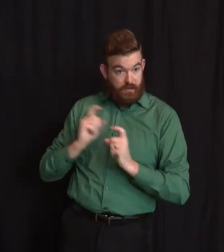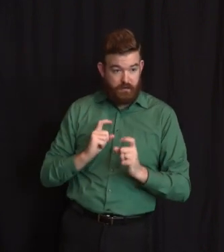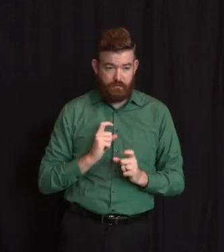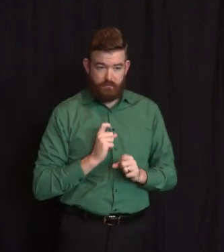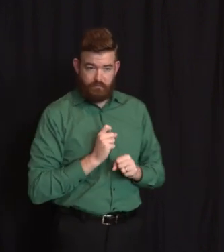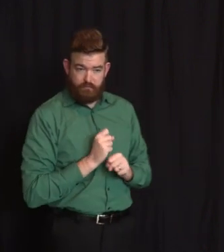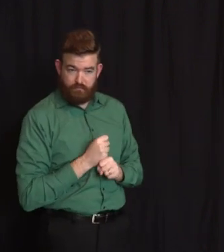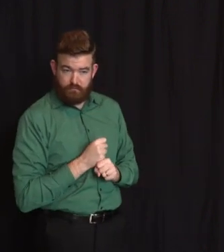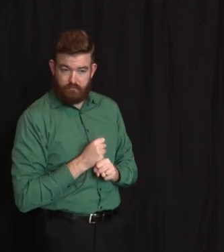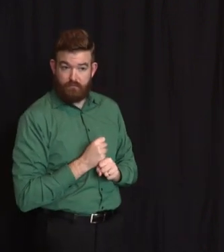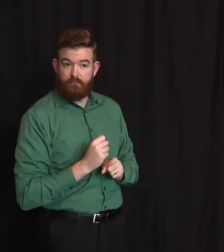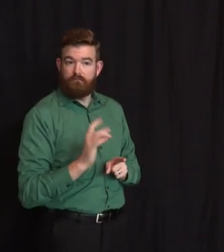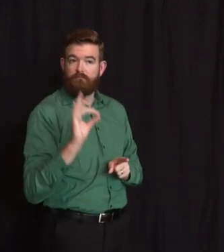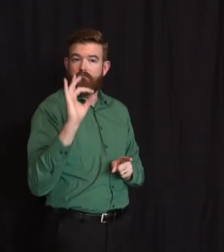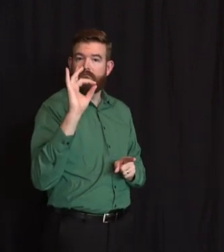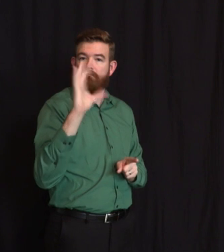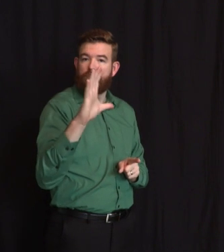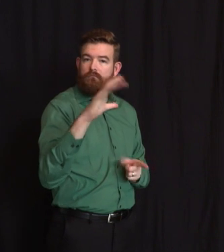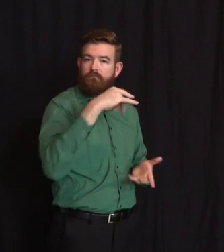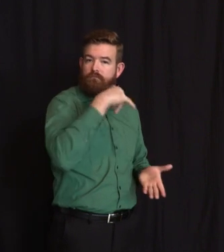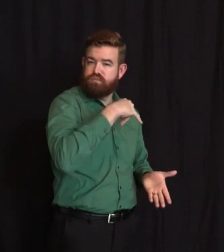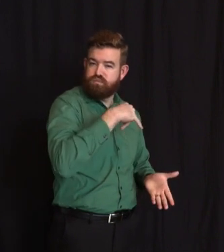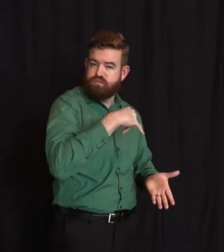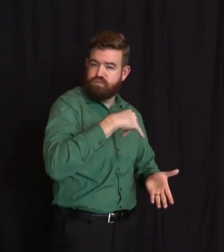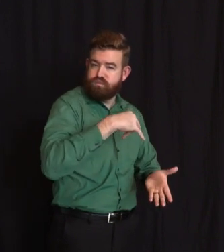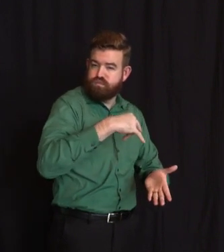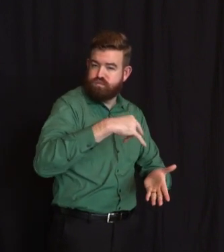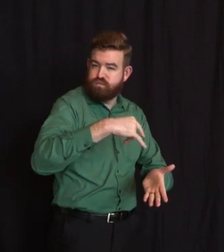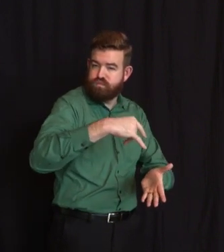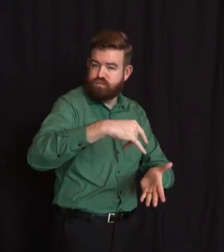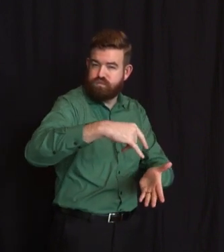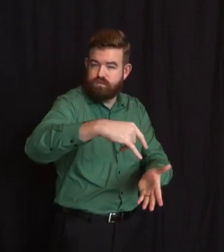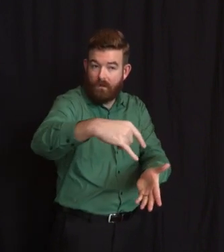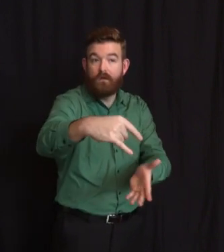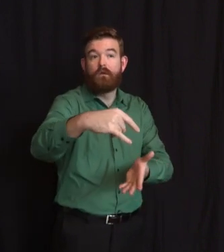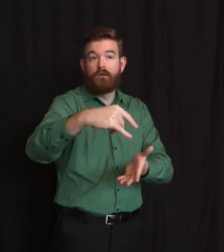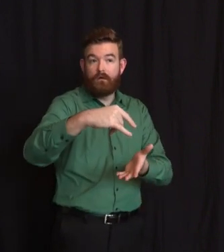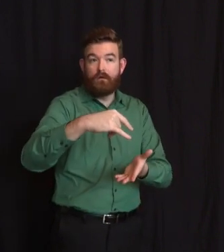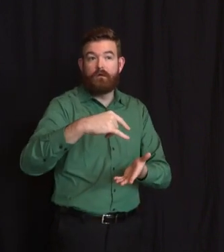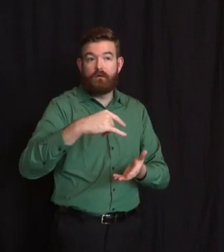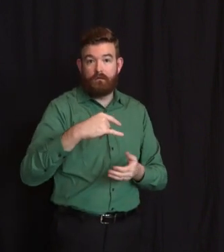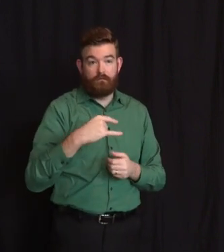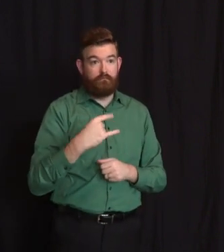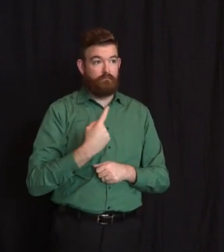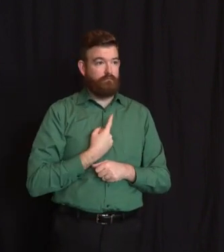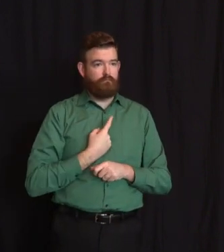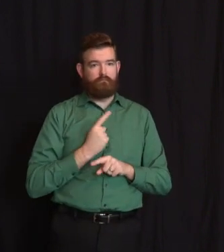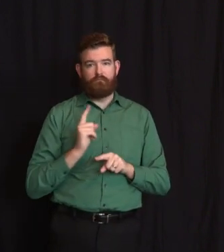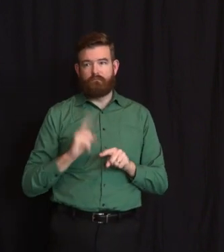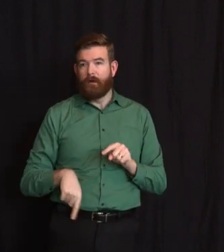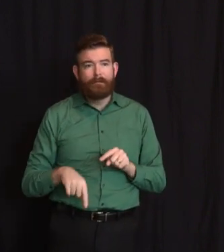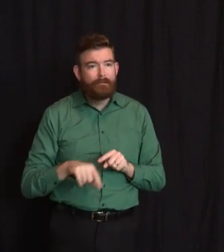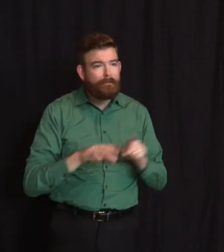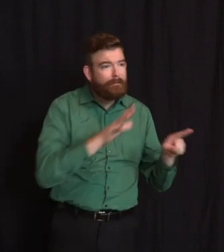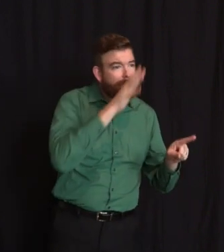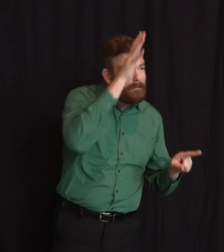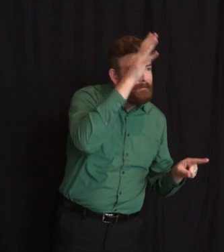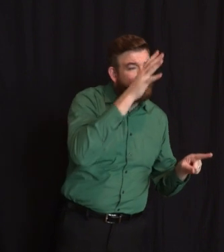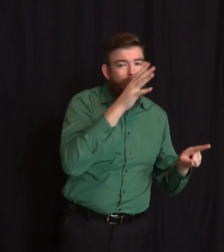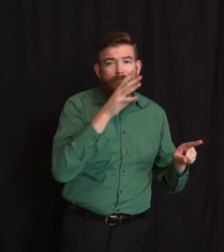Obviously, this got bigger than just Liam, so he enlisted his parents and his brother and a whole squad of friends to help him deliver signs to